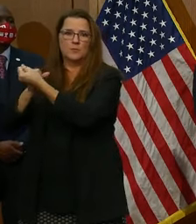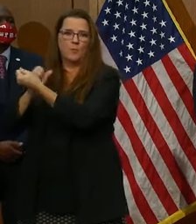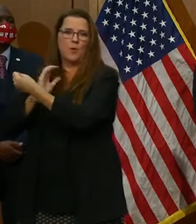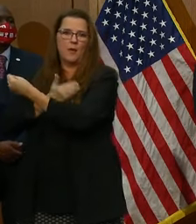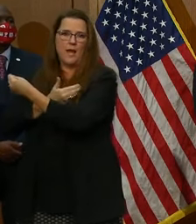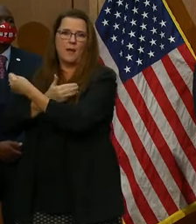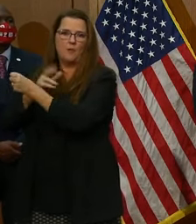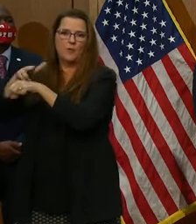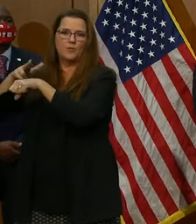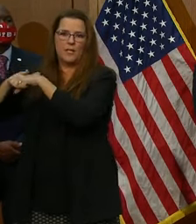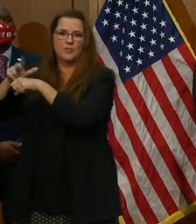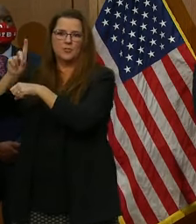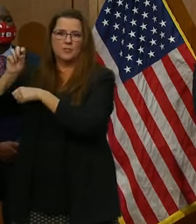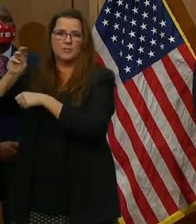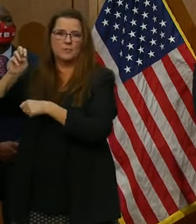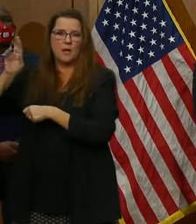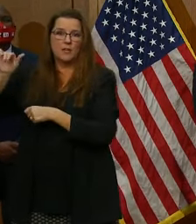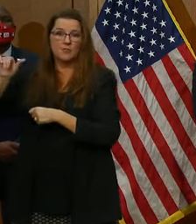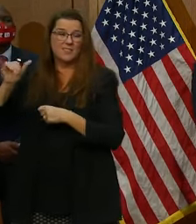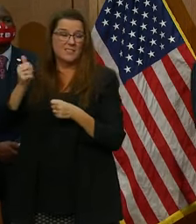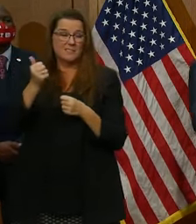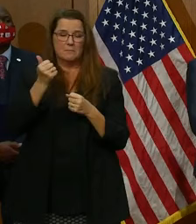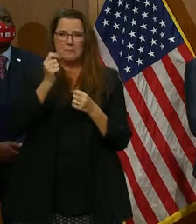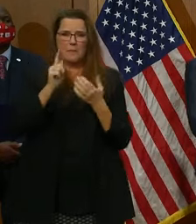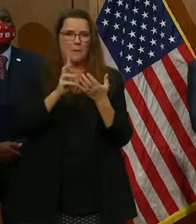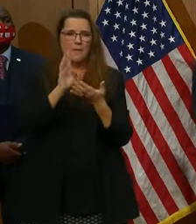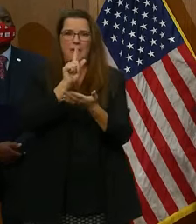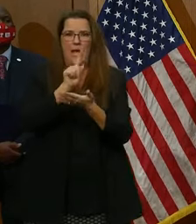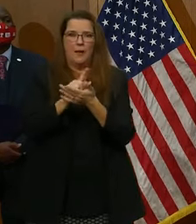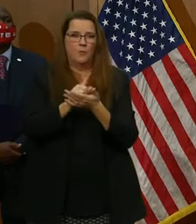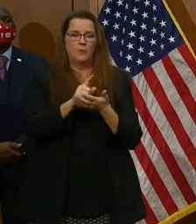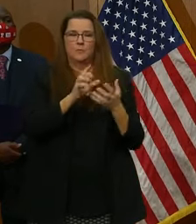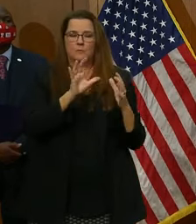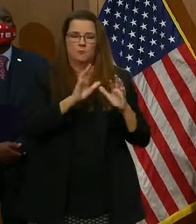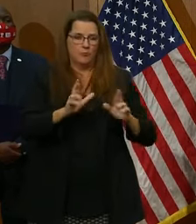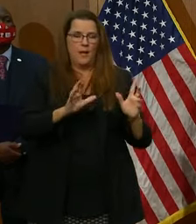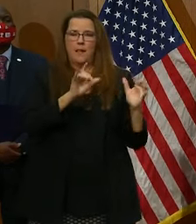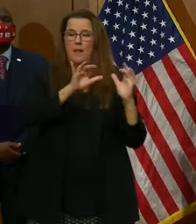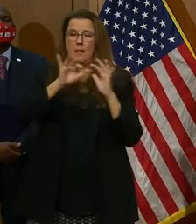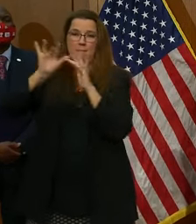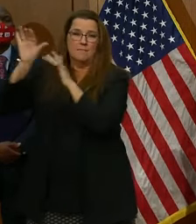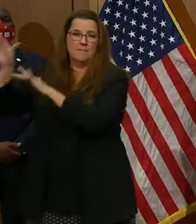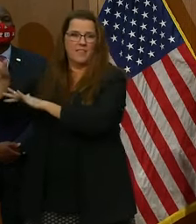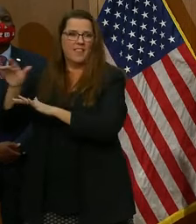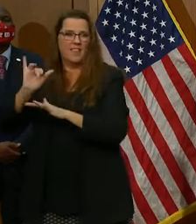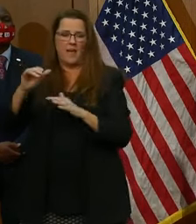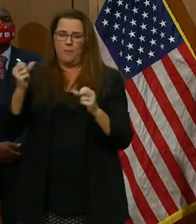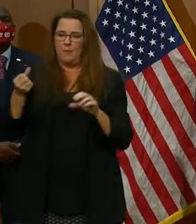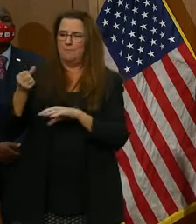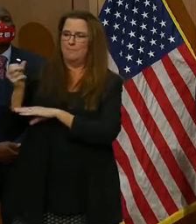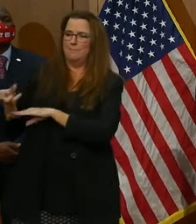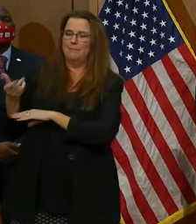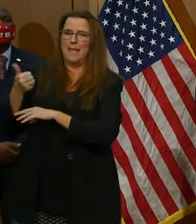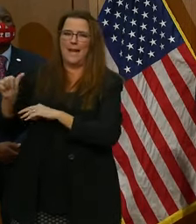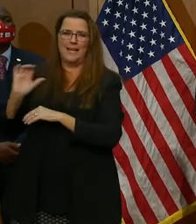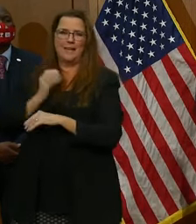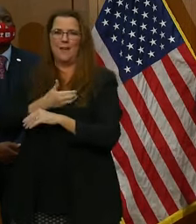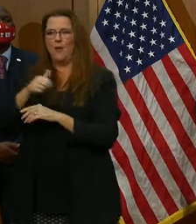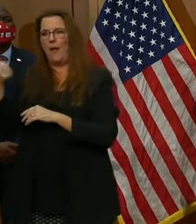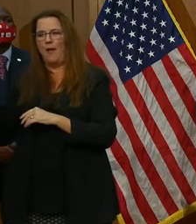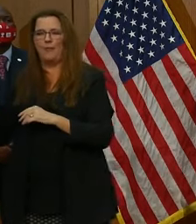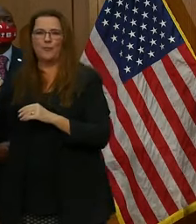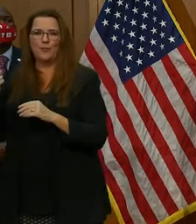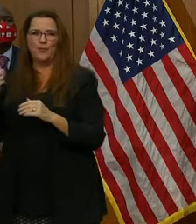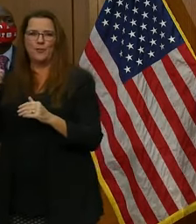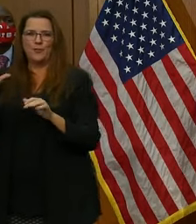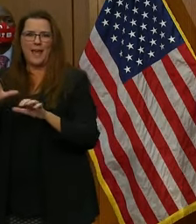And so we did all of that in a matter of hours. It's a mobilization that would rival any of our active-duty counterparts. But